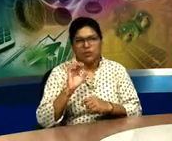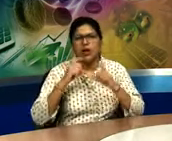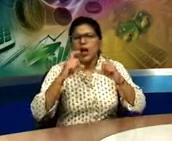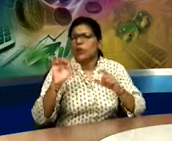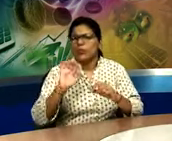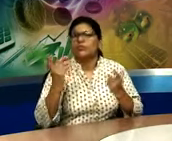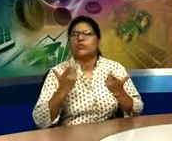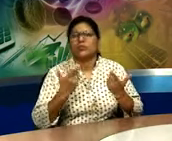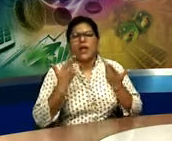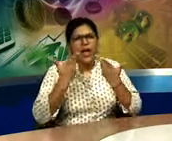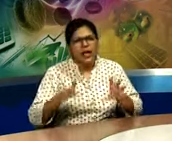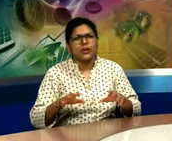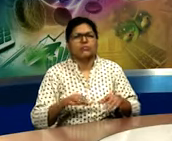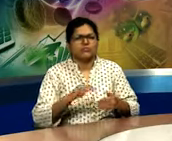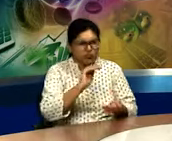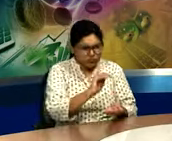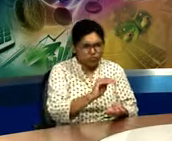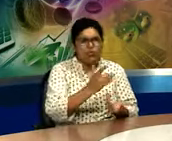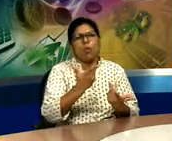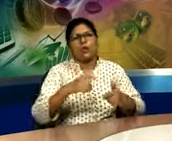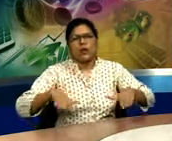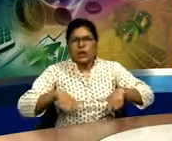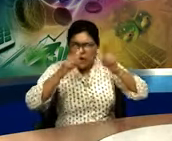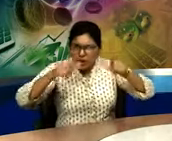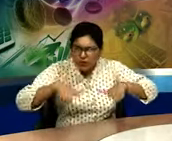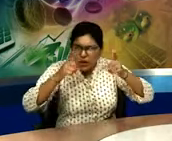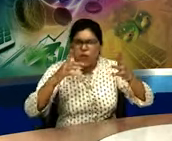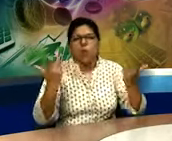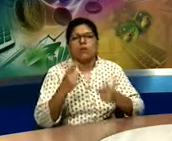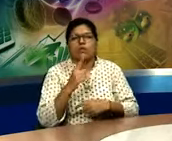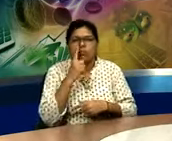Neglect. Neglect. Neglect. It means not taking care.